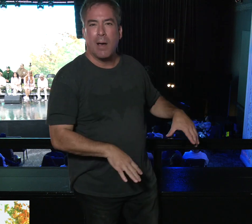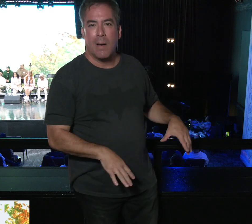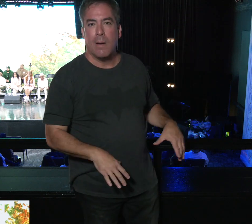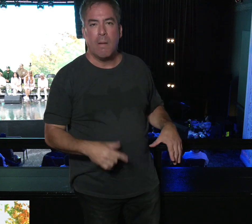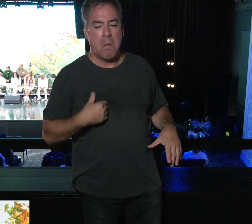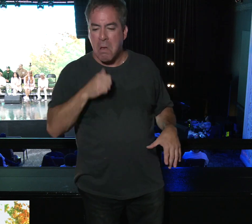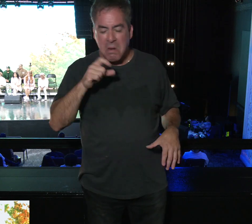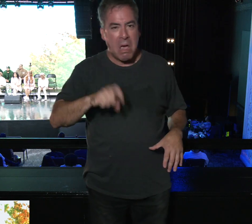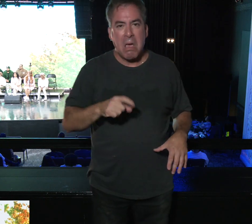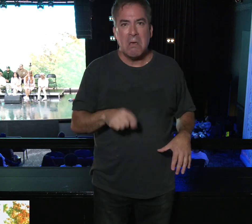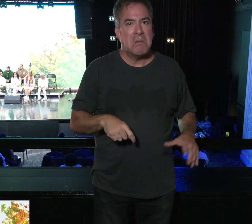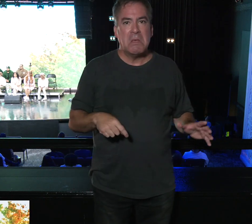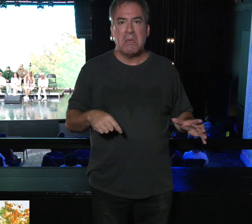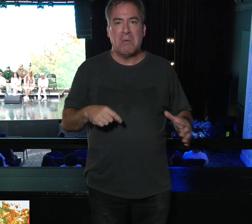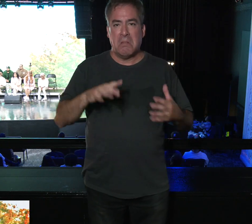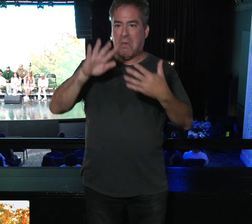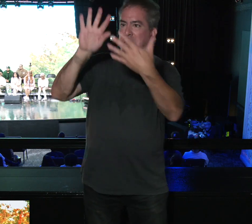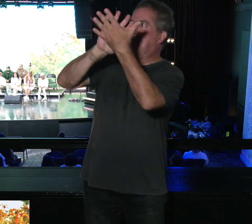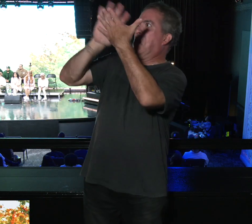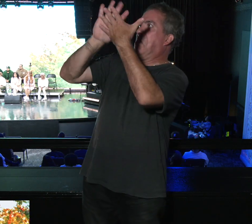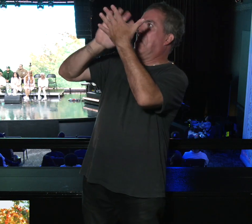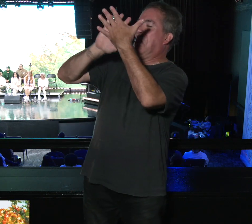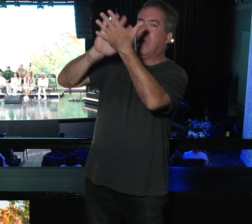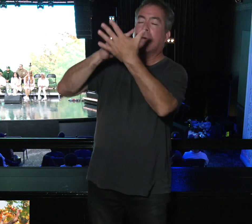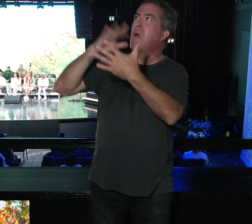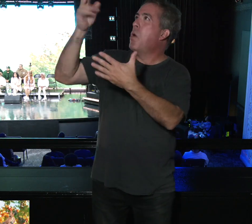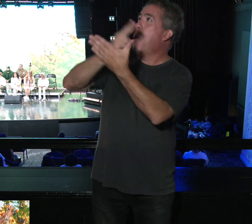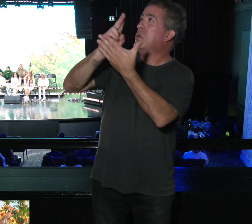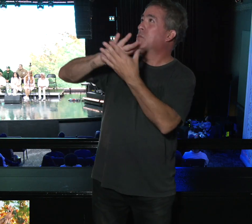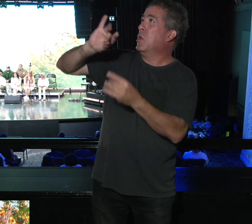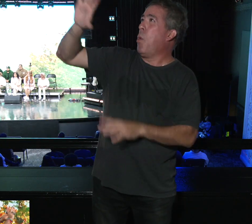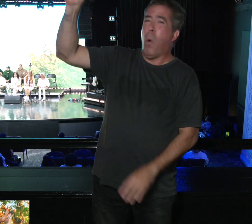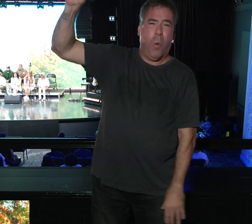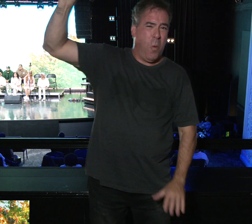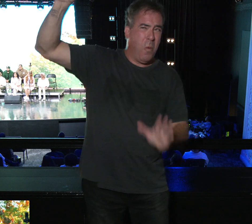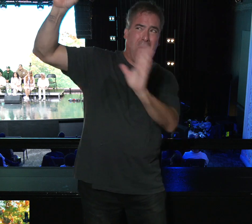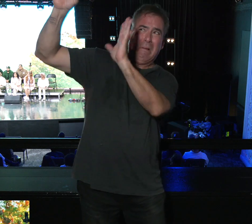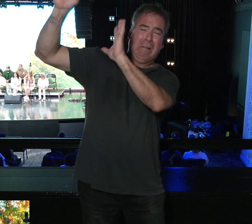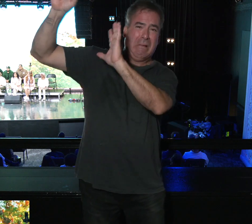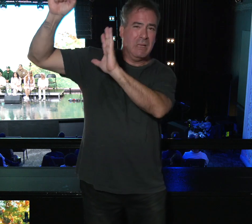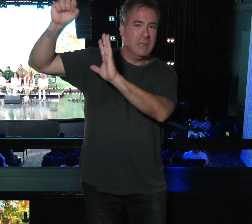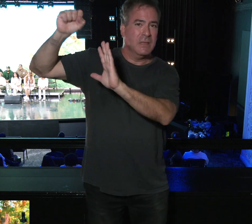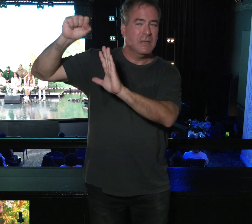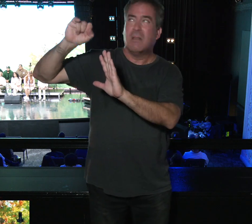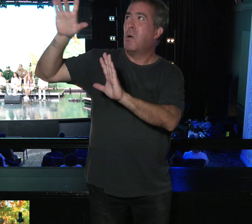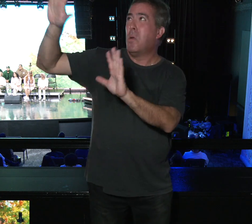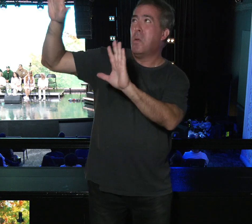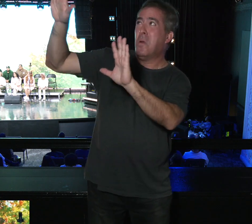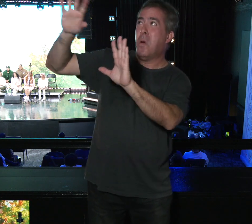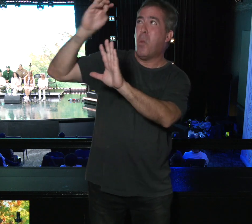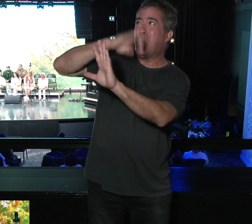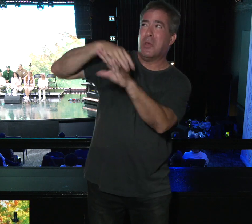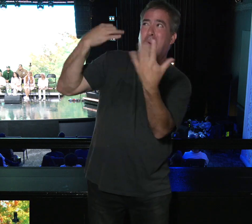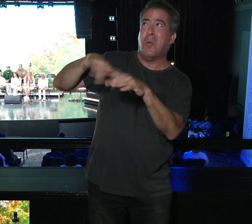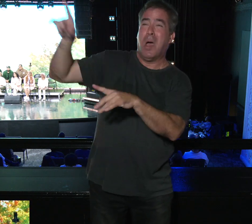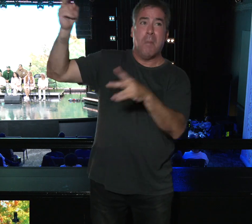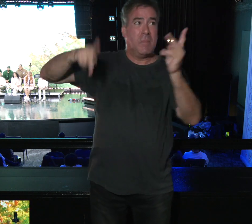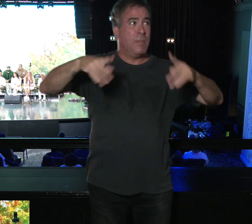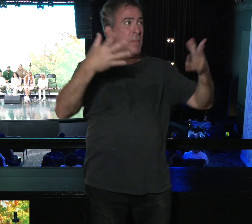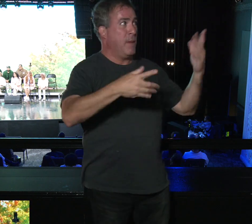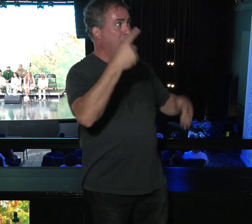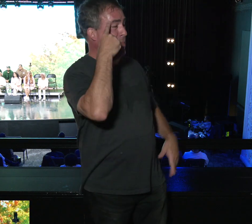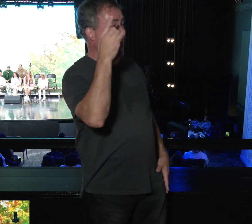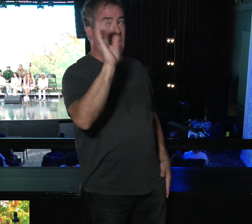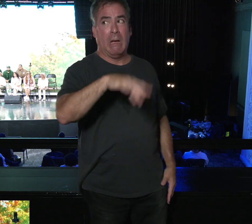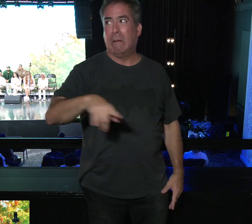I don't need to filter you. I don't need to say, Holy Spirit, hold up. It's funny. We're like, don't get too weird because the people might